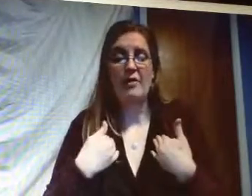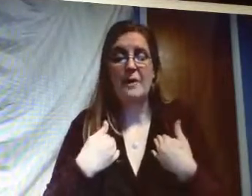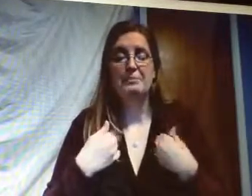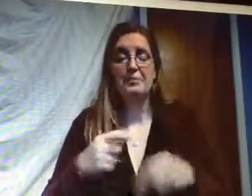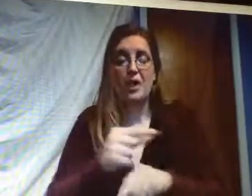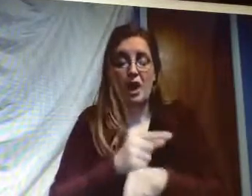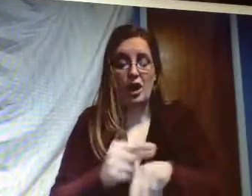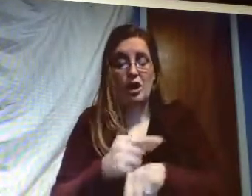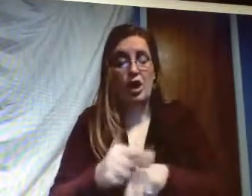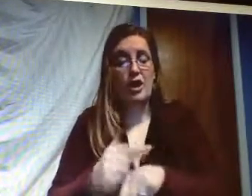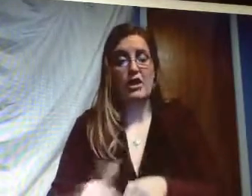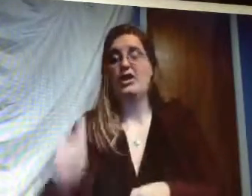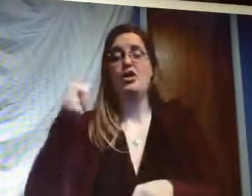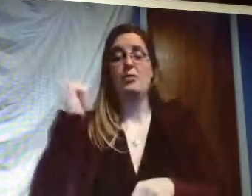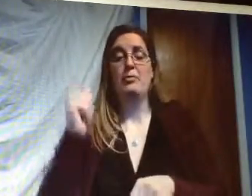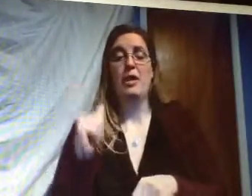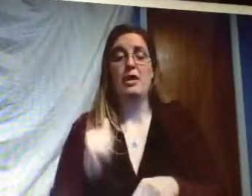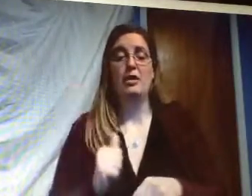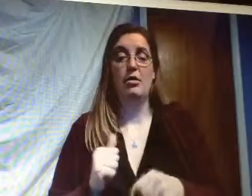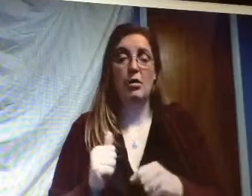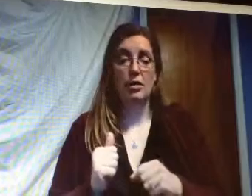if you have a garden in your backyard